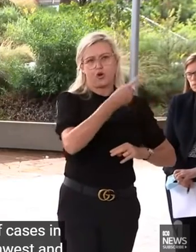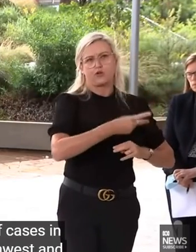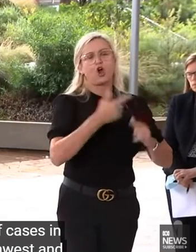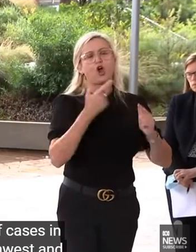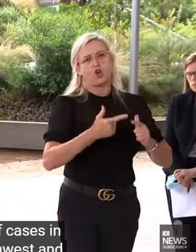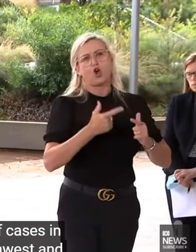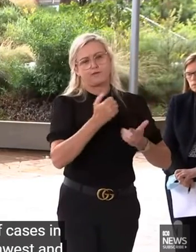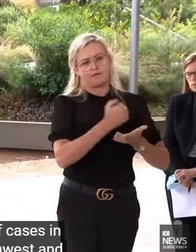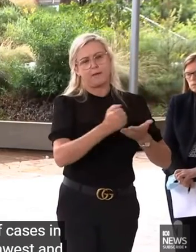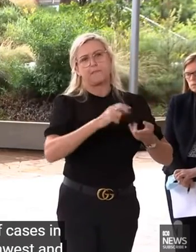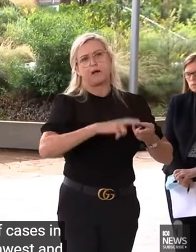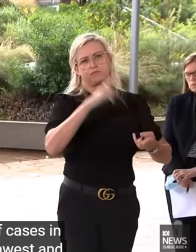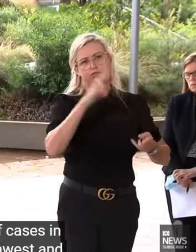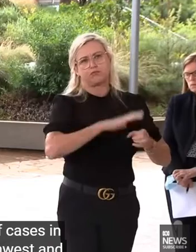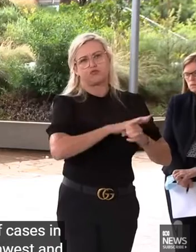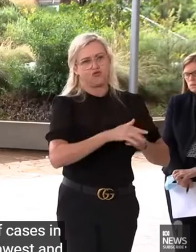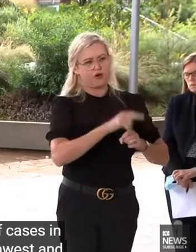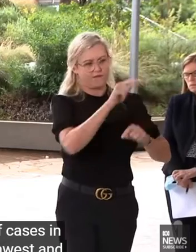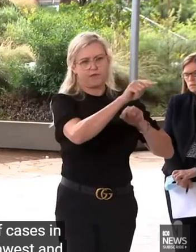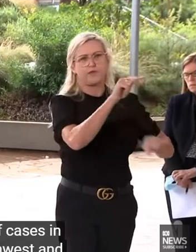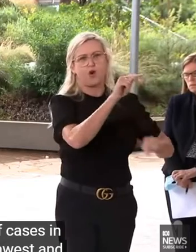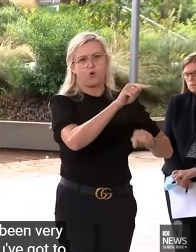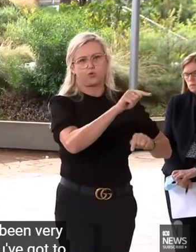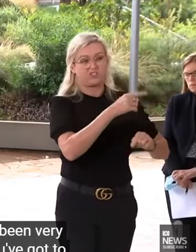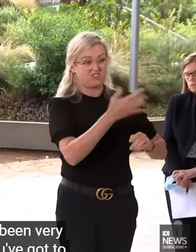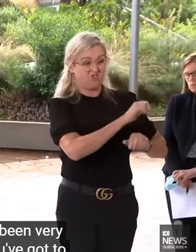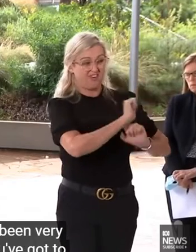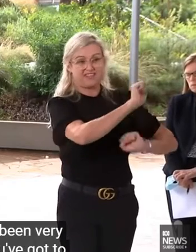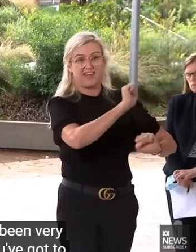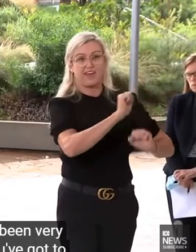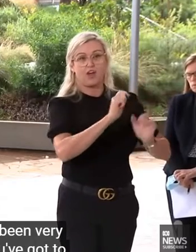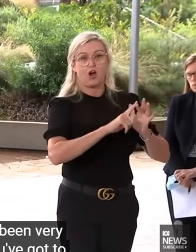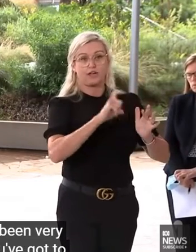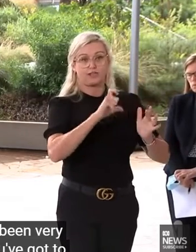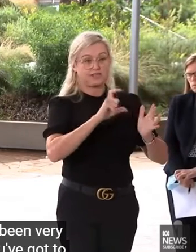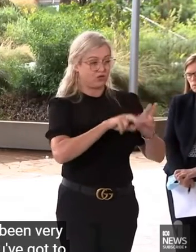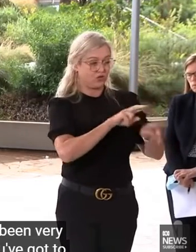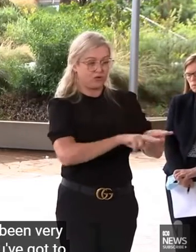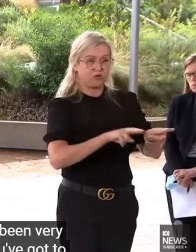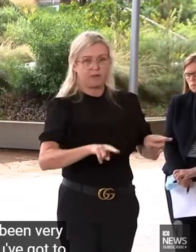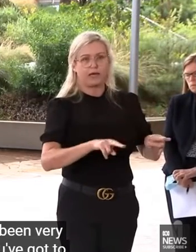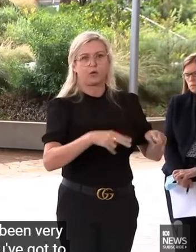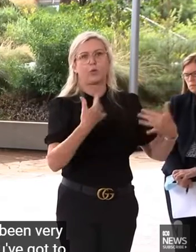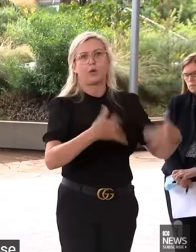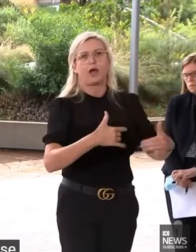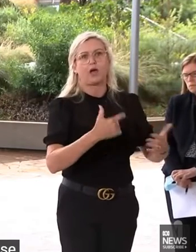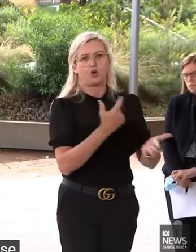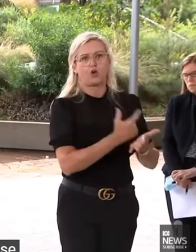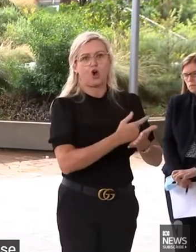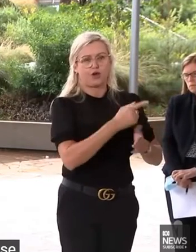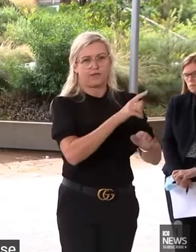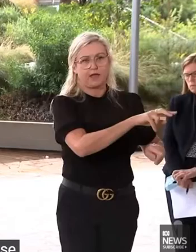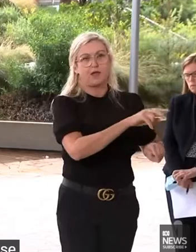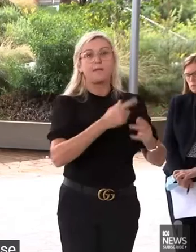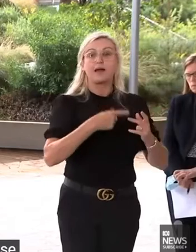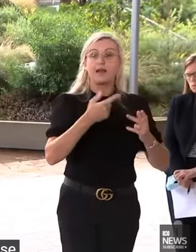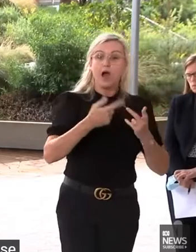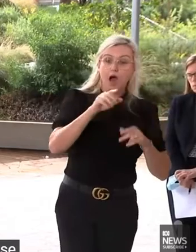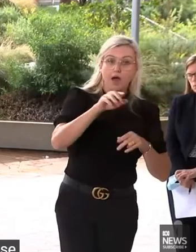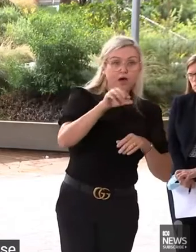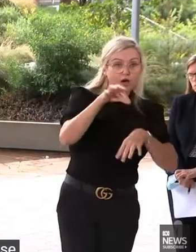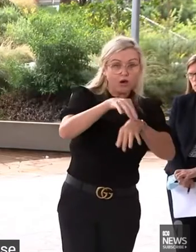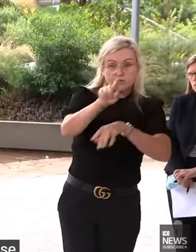those intensive care units, those hospital beds are under massive pressure. But again,